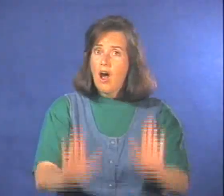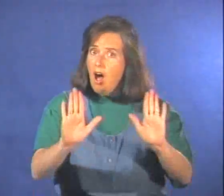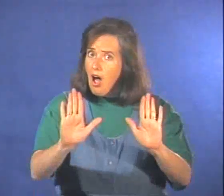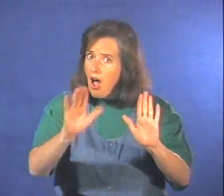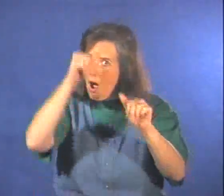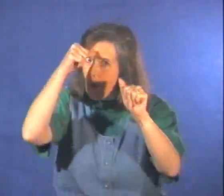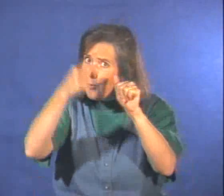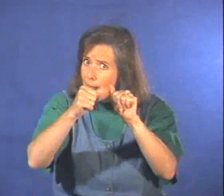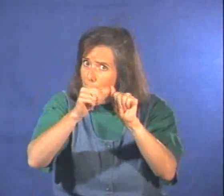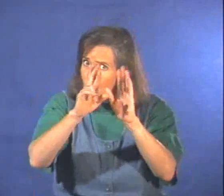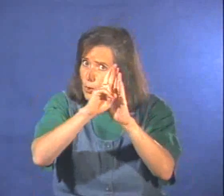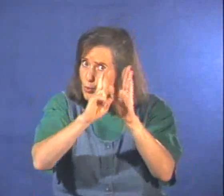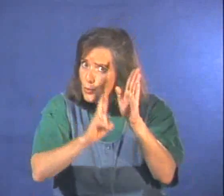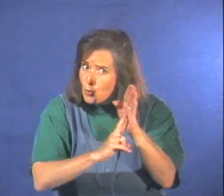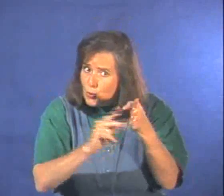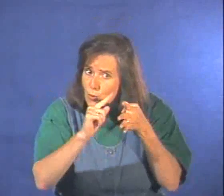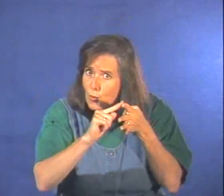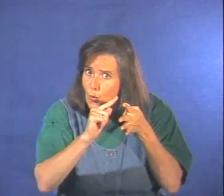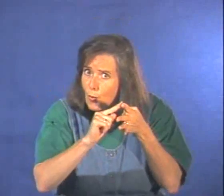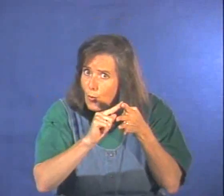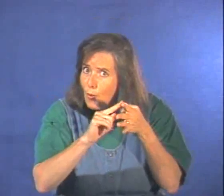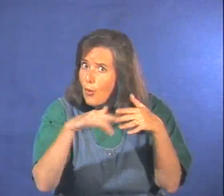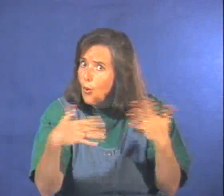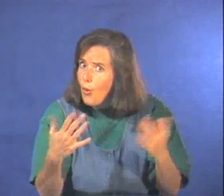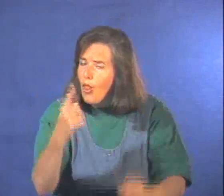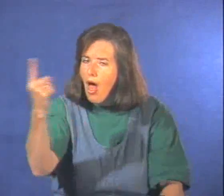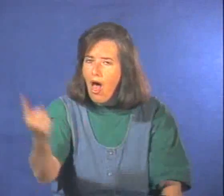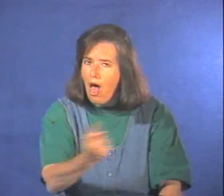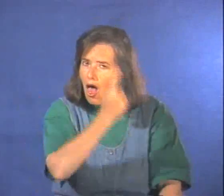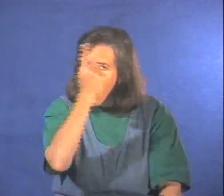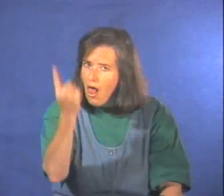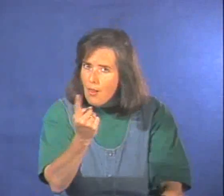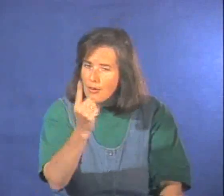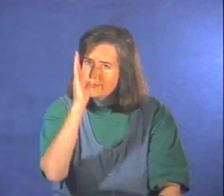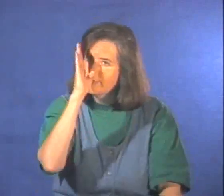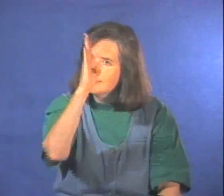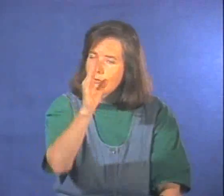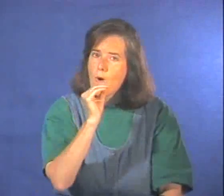But remember rule 1, always go straight home from school.